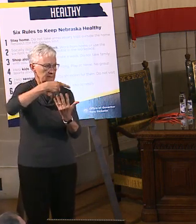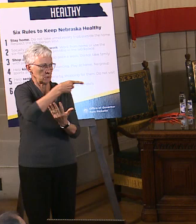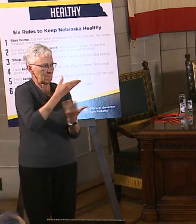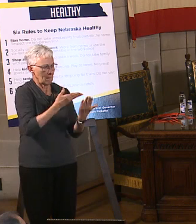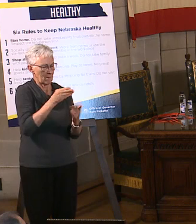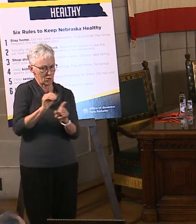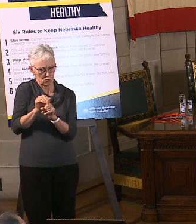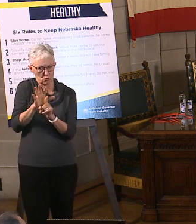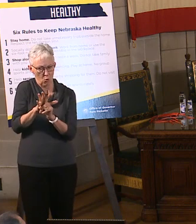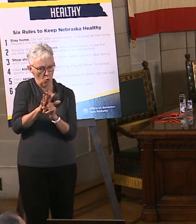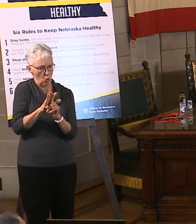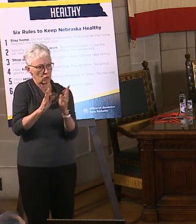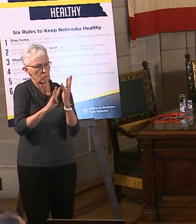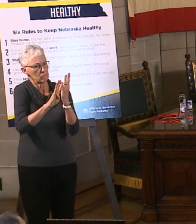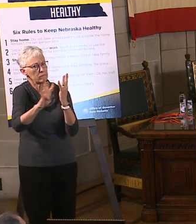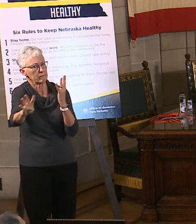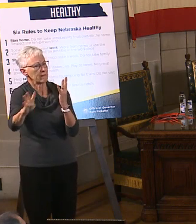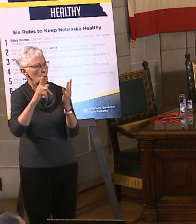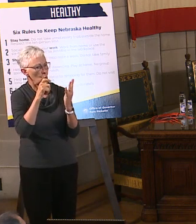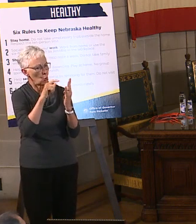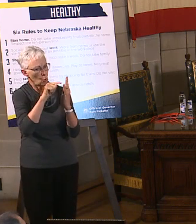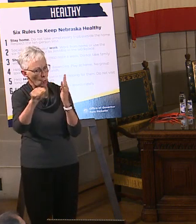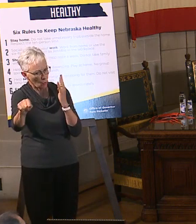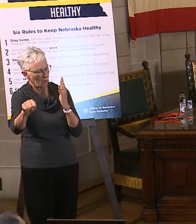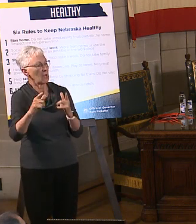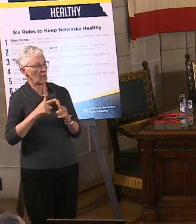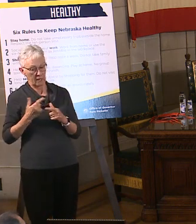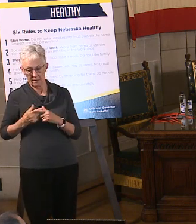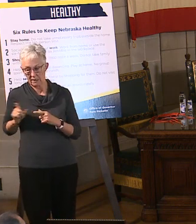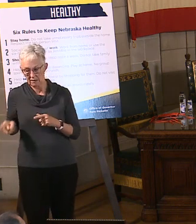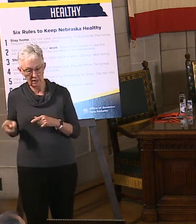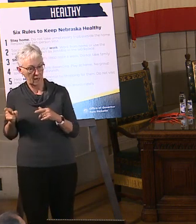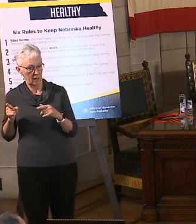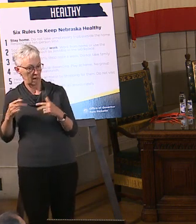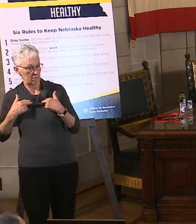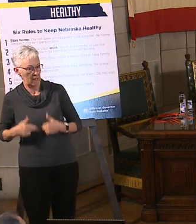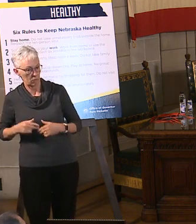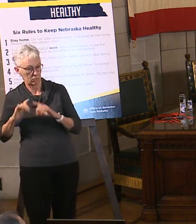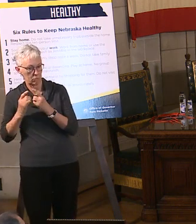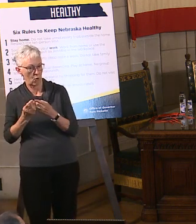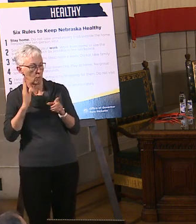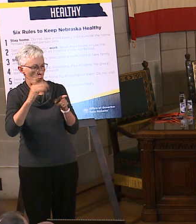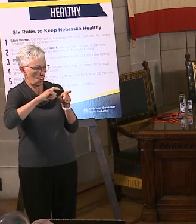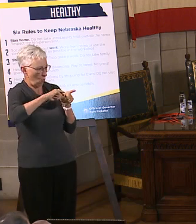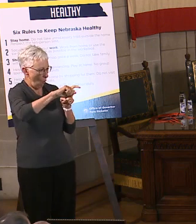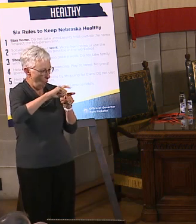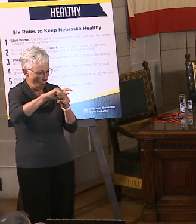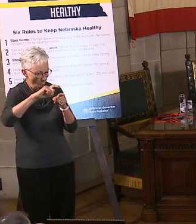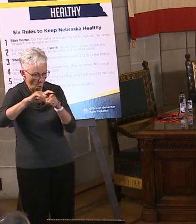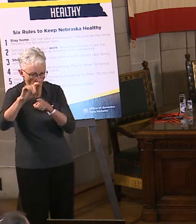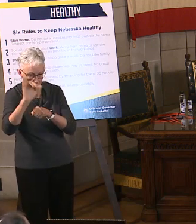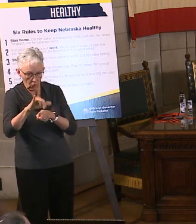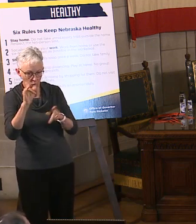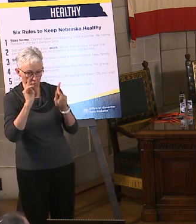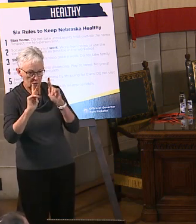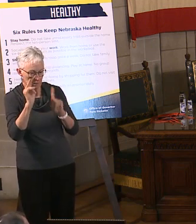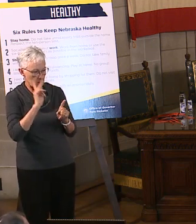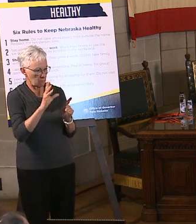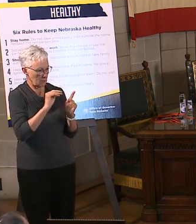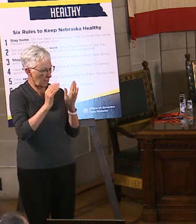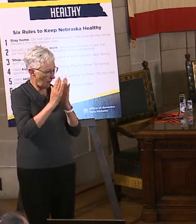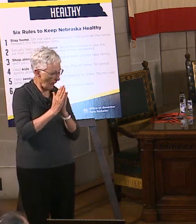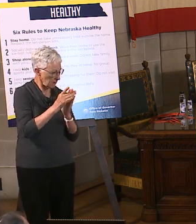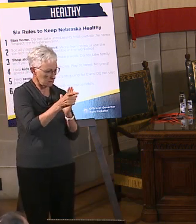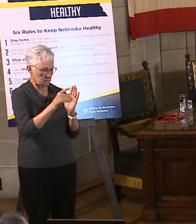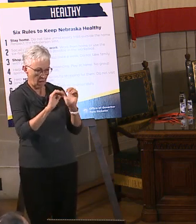and determine what level exposure they had. And if necessary, have them quarantine or monitor their symptoms depending on the